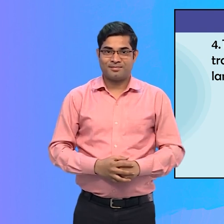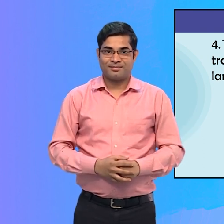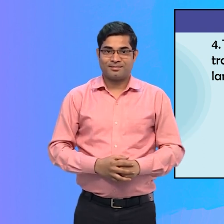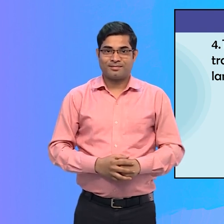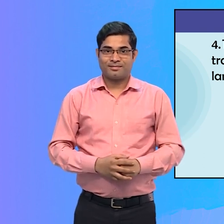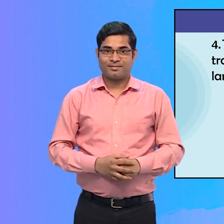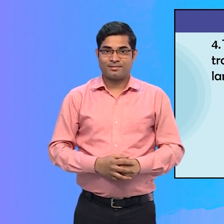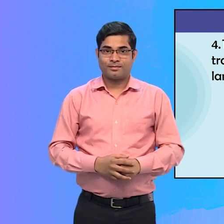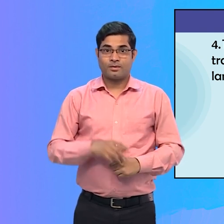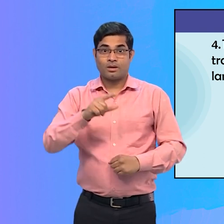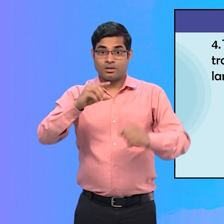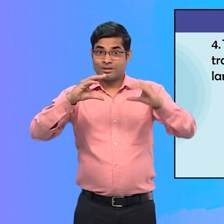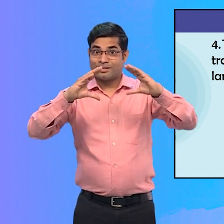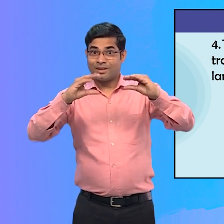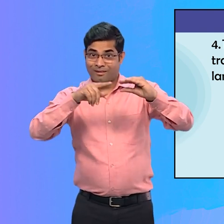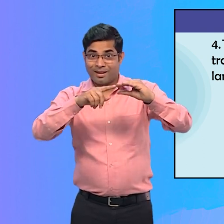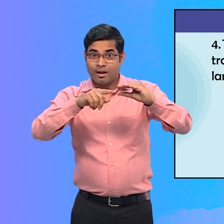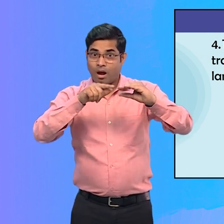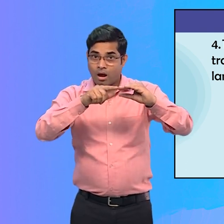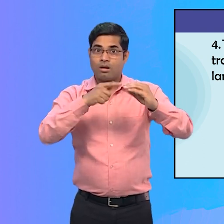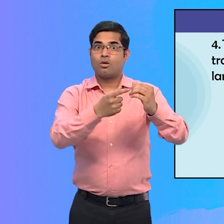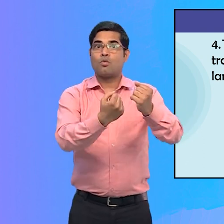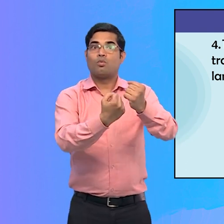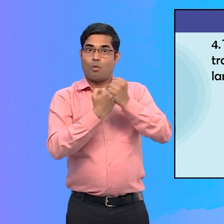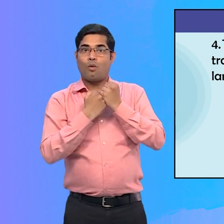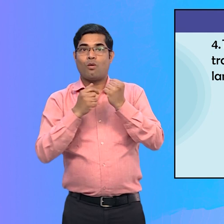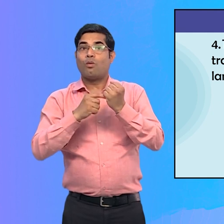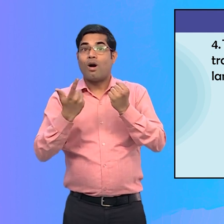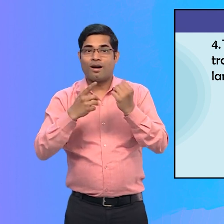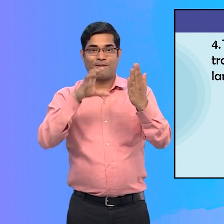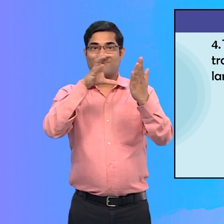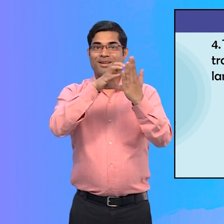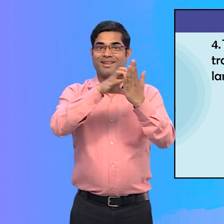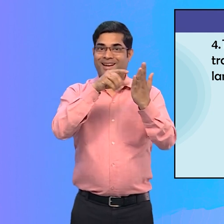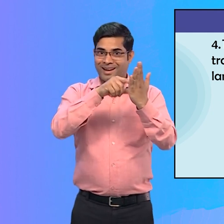4. software helps in translating the text into different common languages